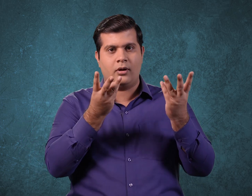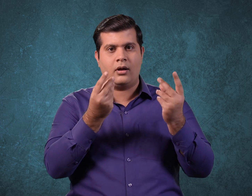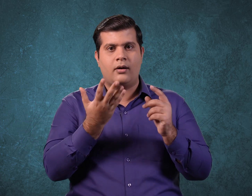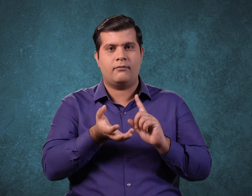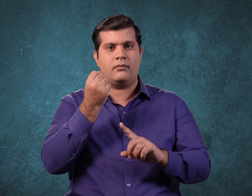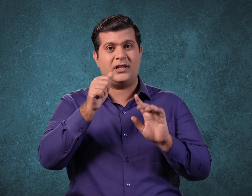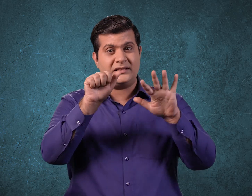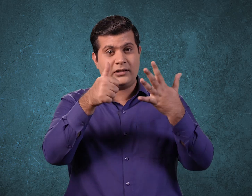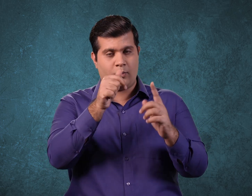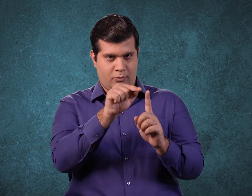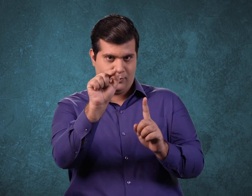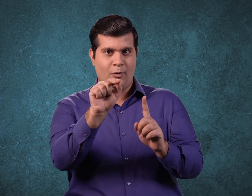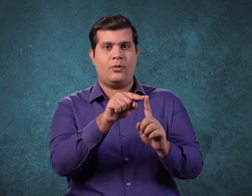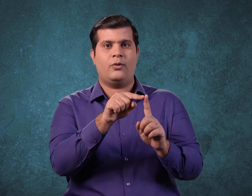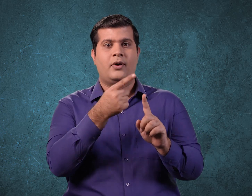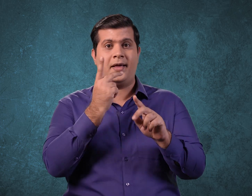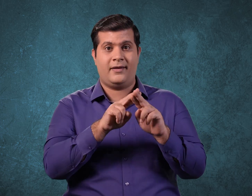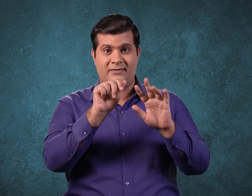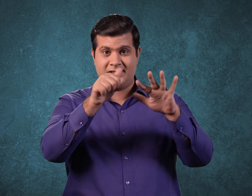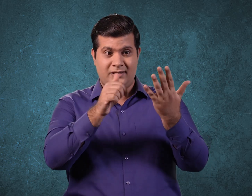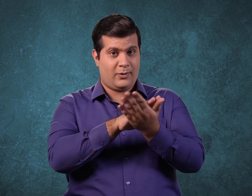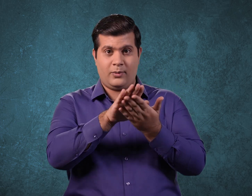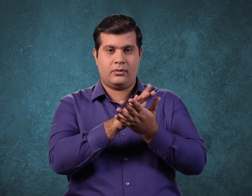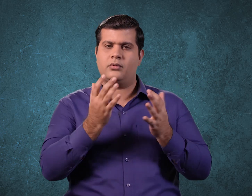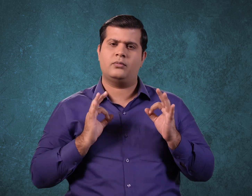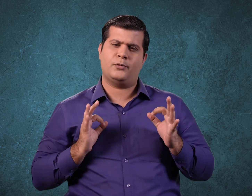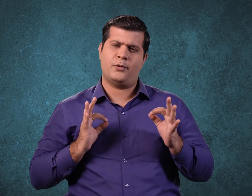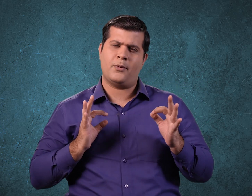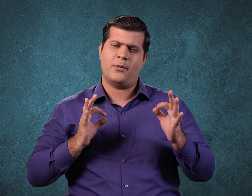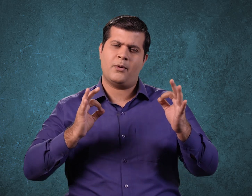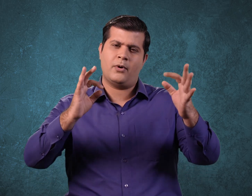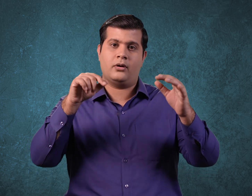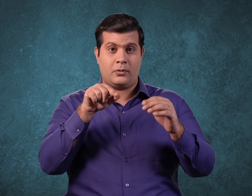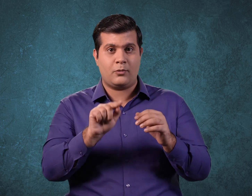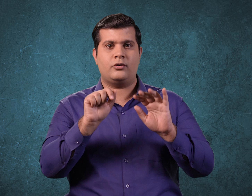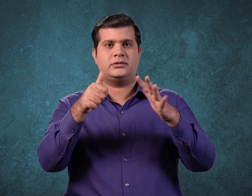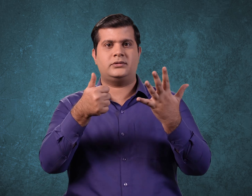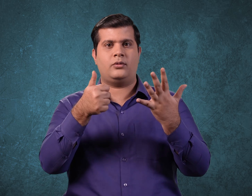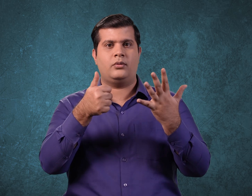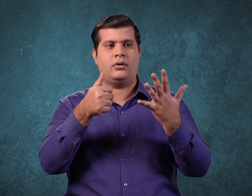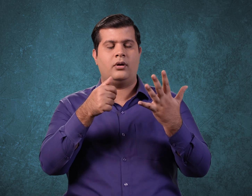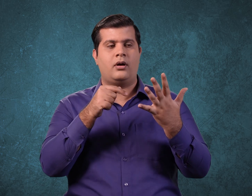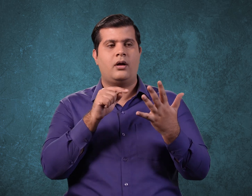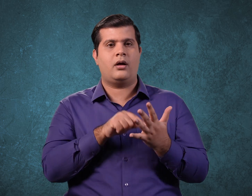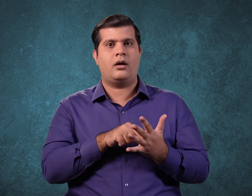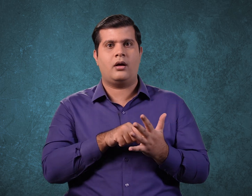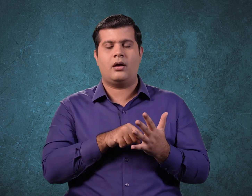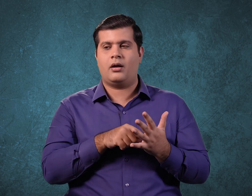because of the extra 6 hours. If that wasn't the case, then we would have had the same number of days each year. How